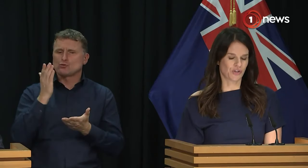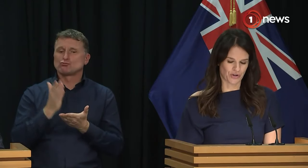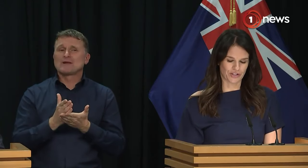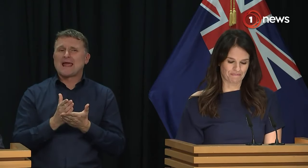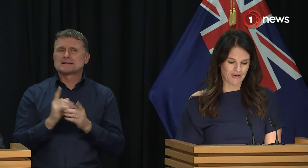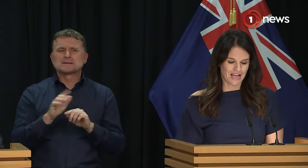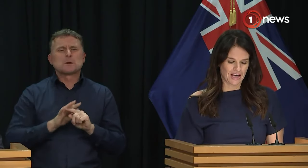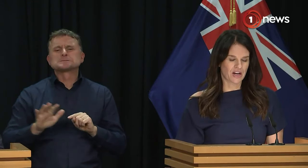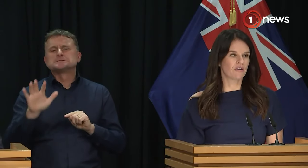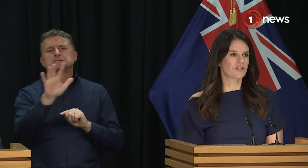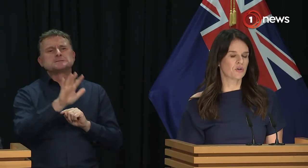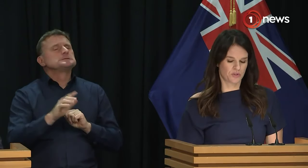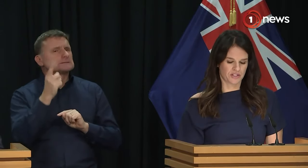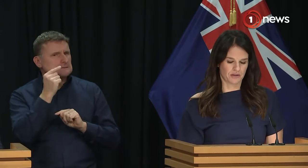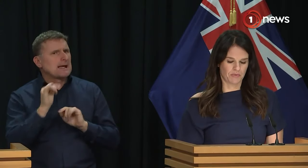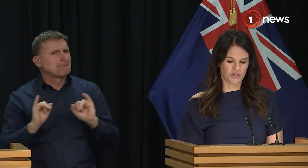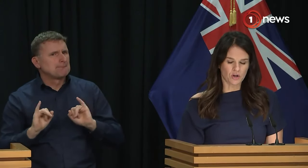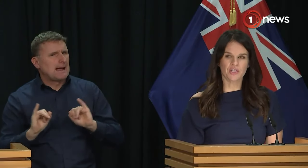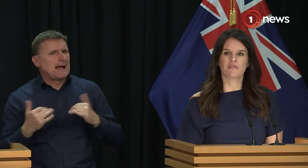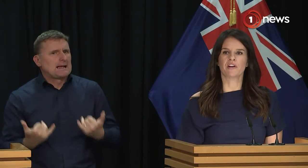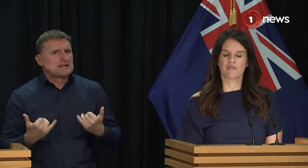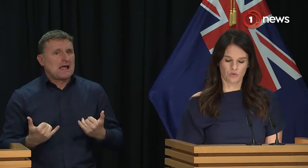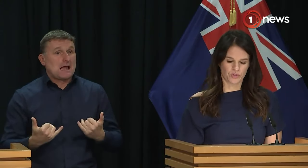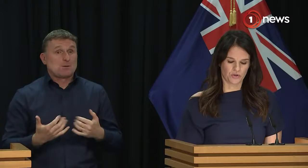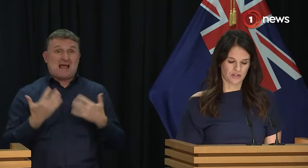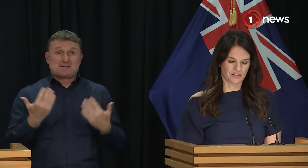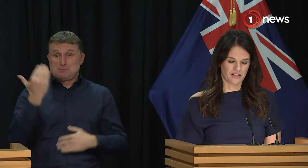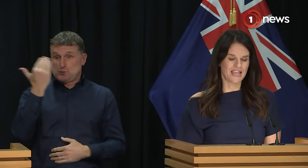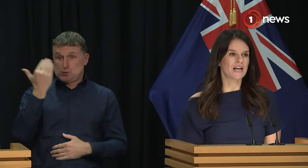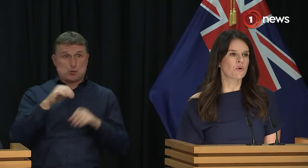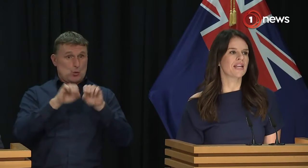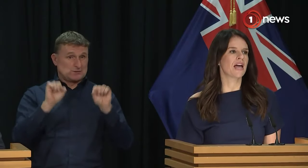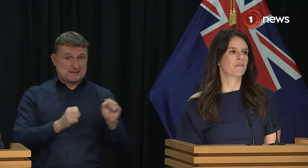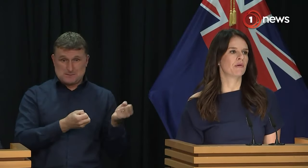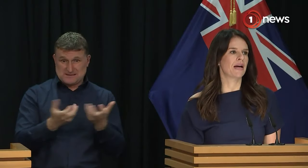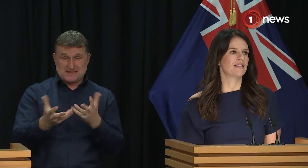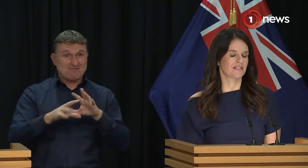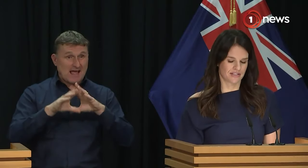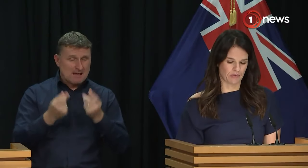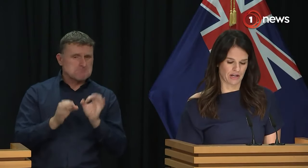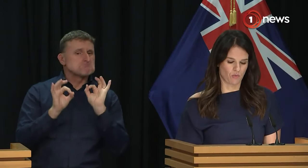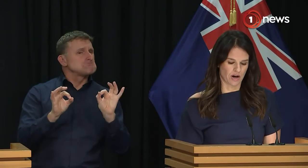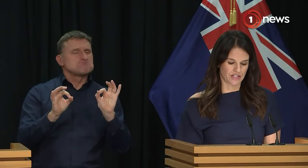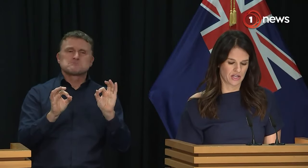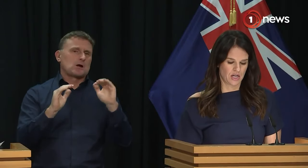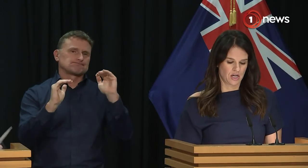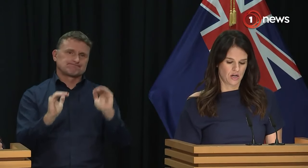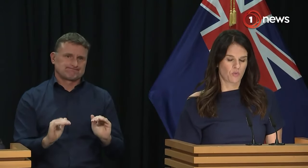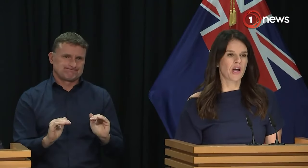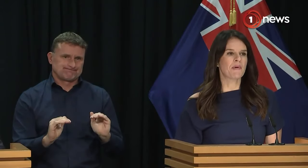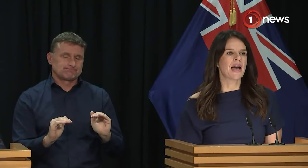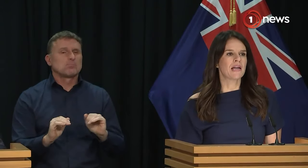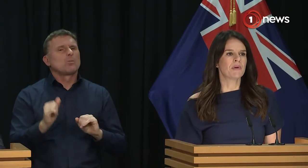sugarcoat it. Our current school system is not delivering for all students and the equity gap remains stubbornly wide.